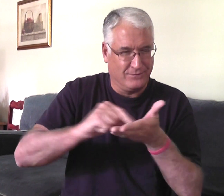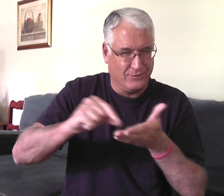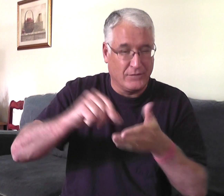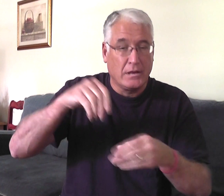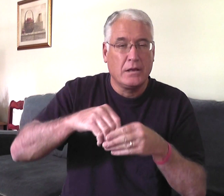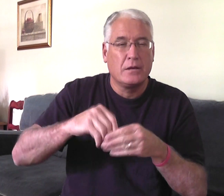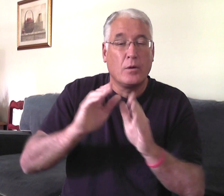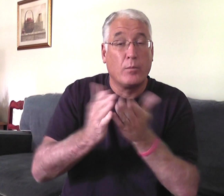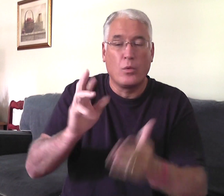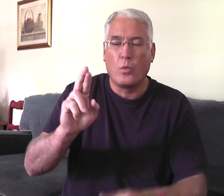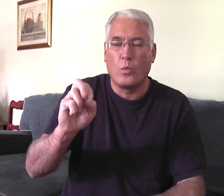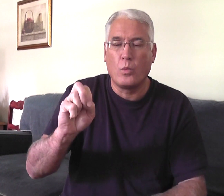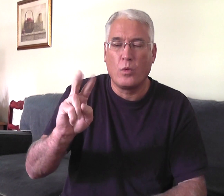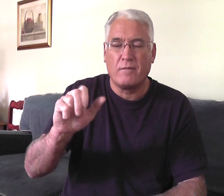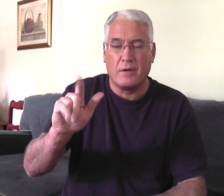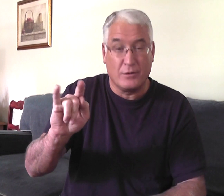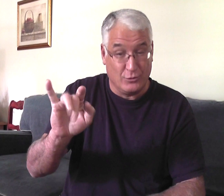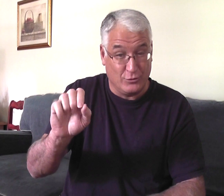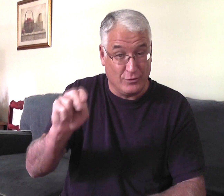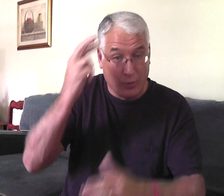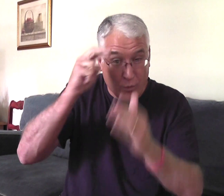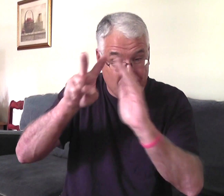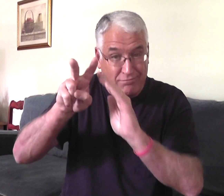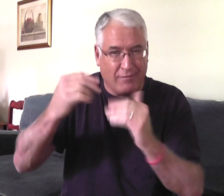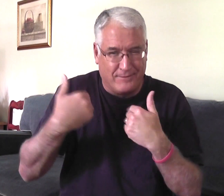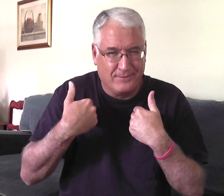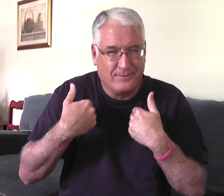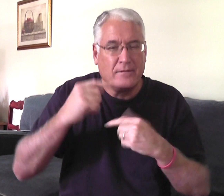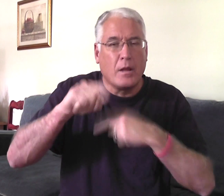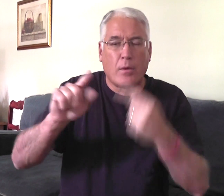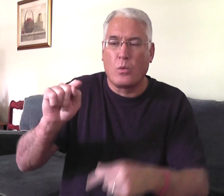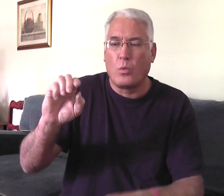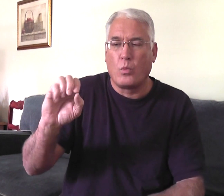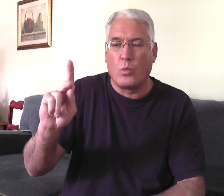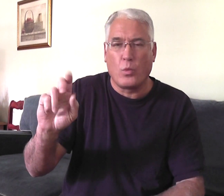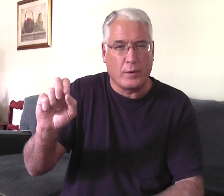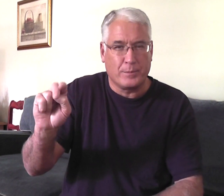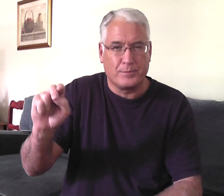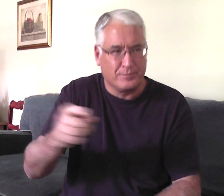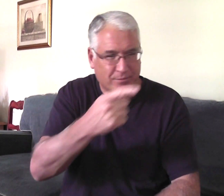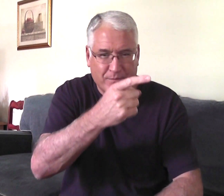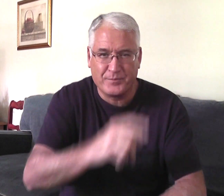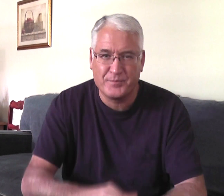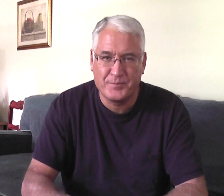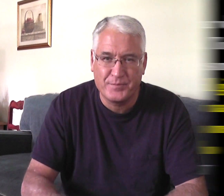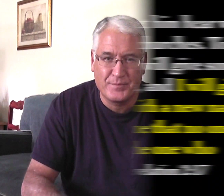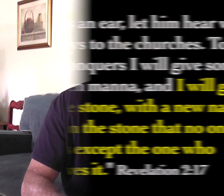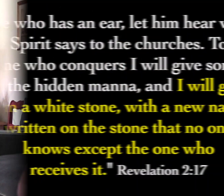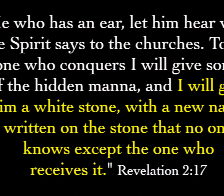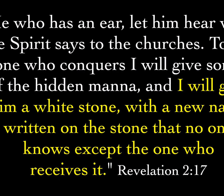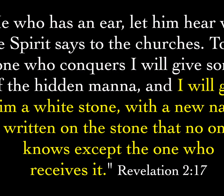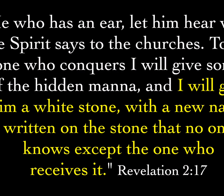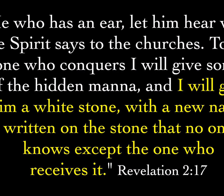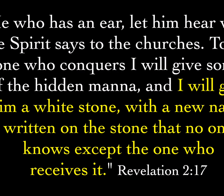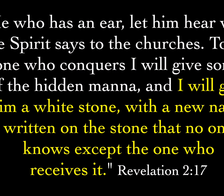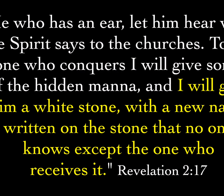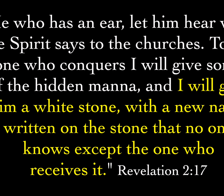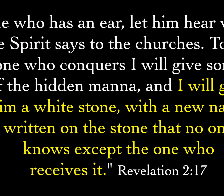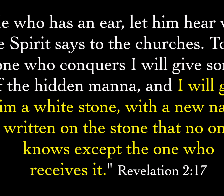In the Bible, there is a verse in the book of Revelation. And it's about tokens. Let's look. He who